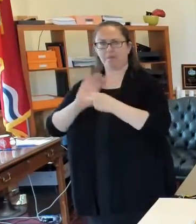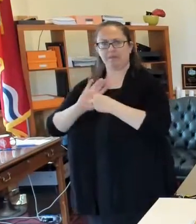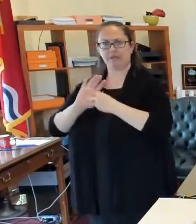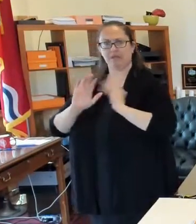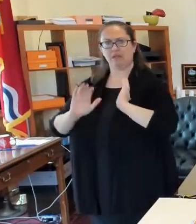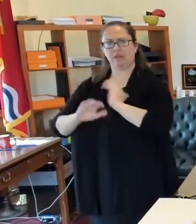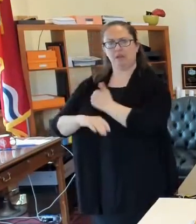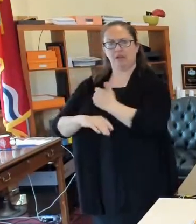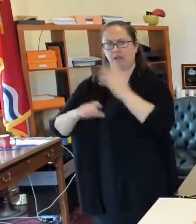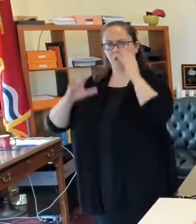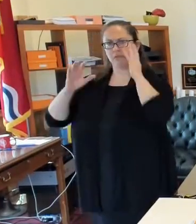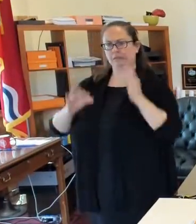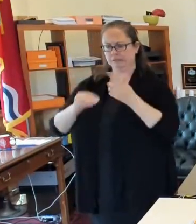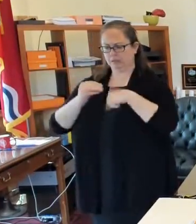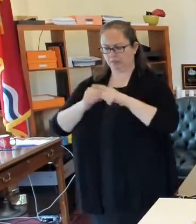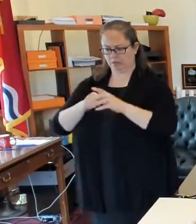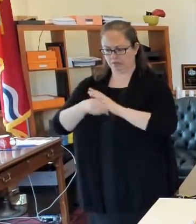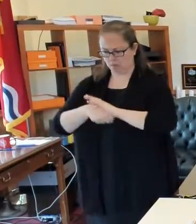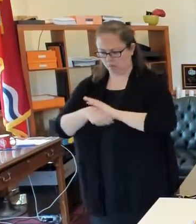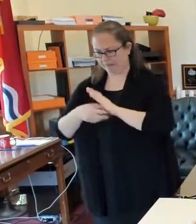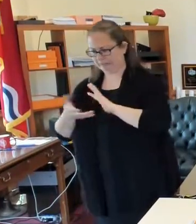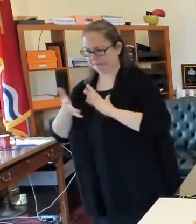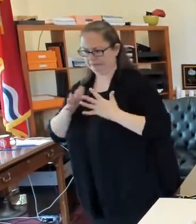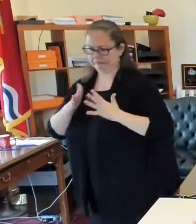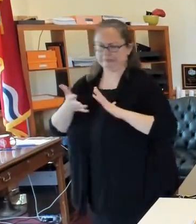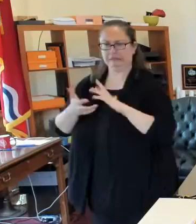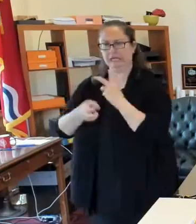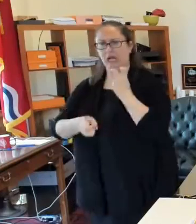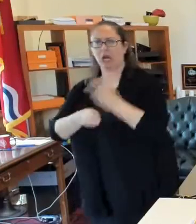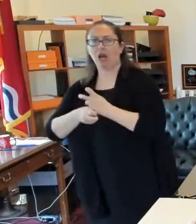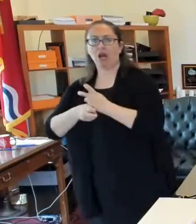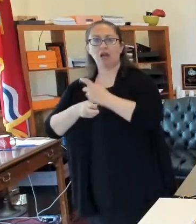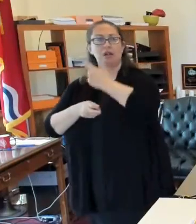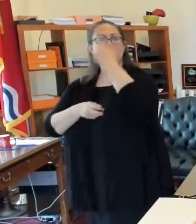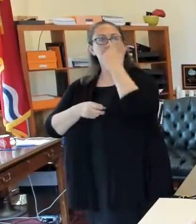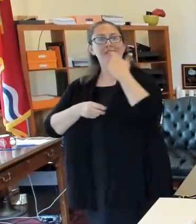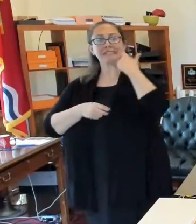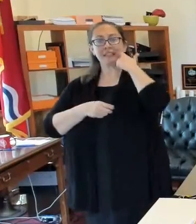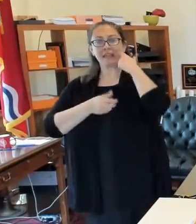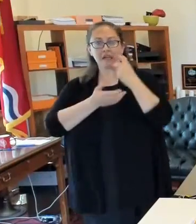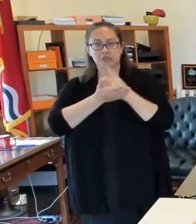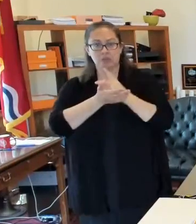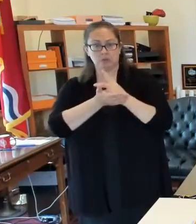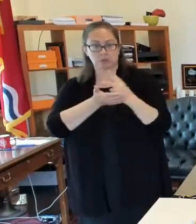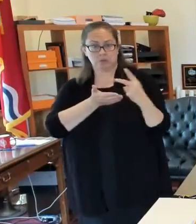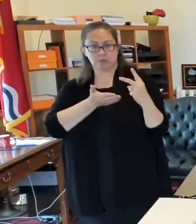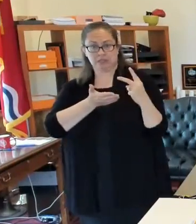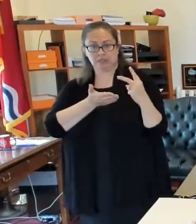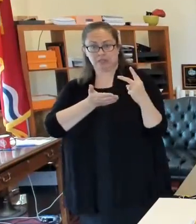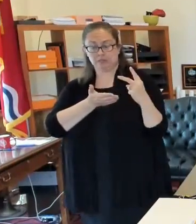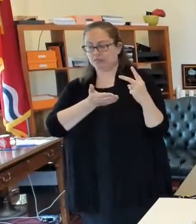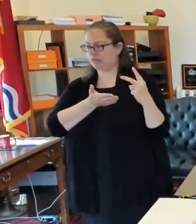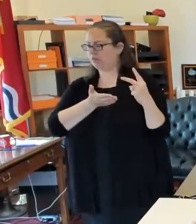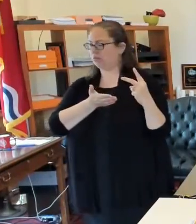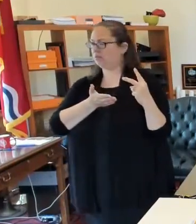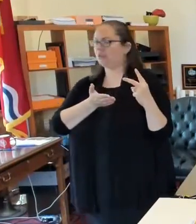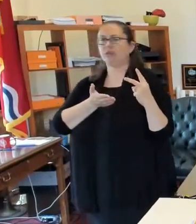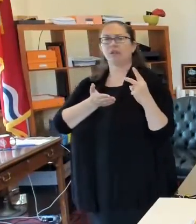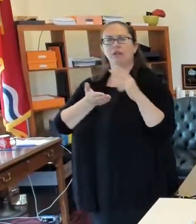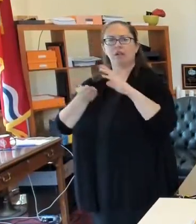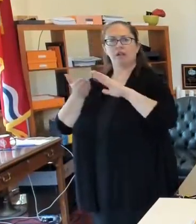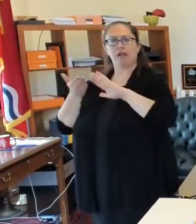especially difficult because in the last two weeks, the city has received